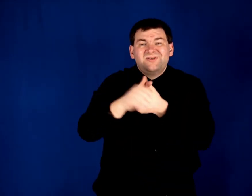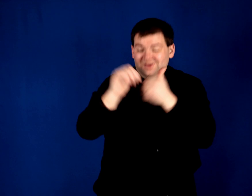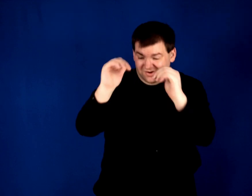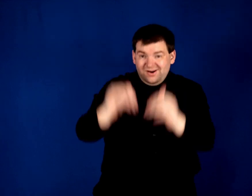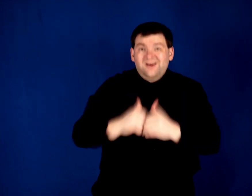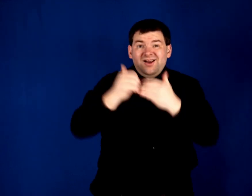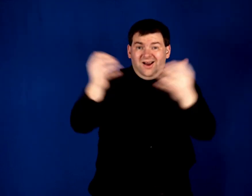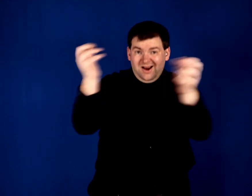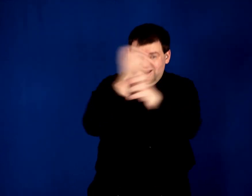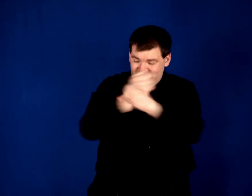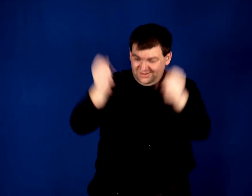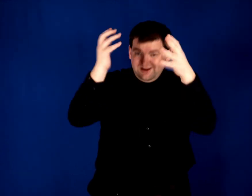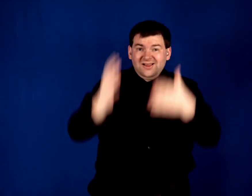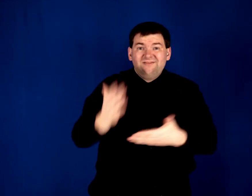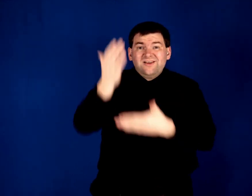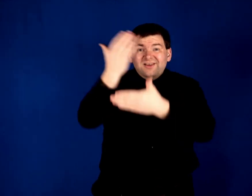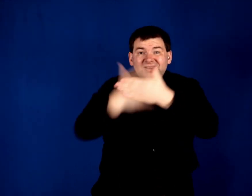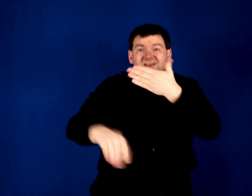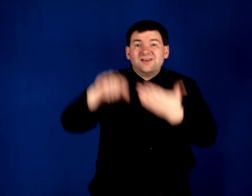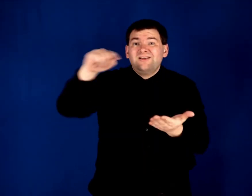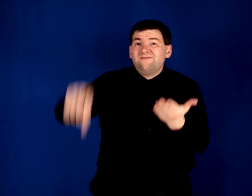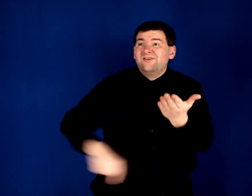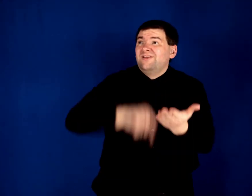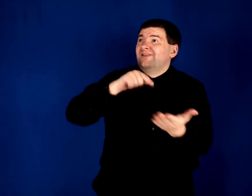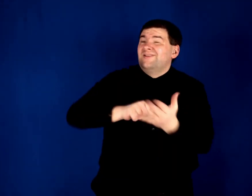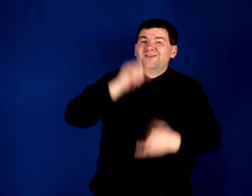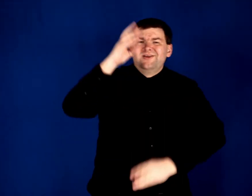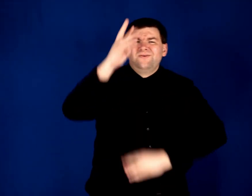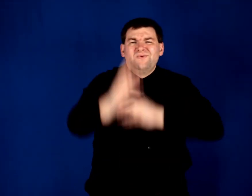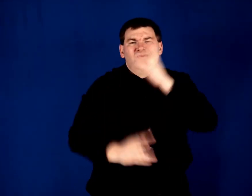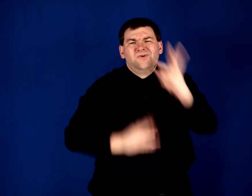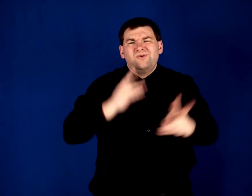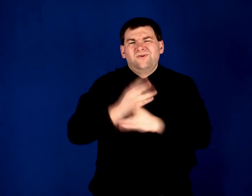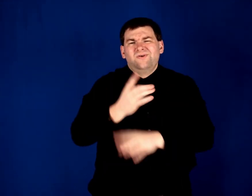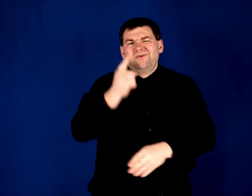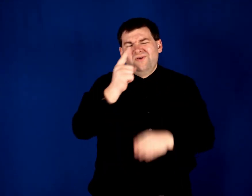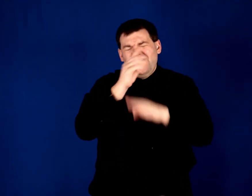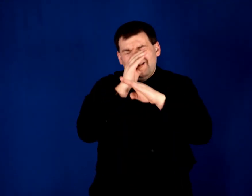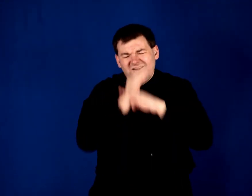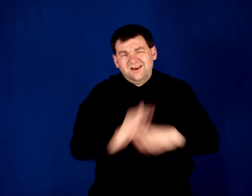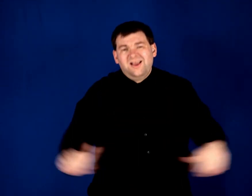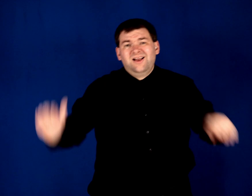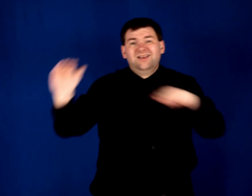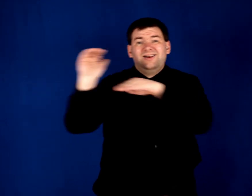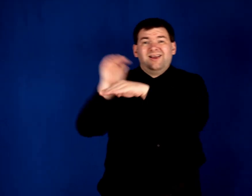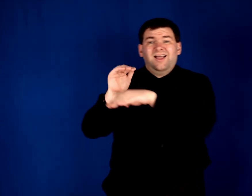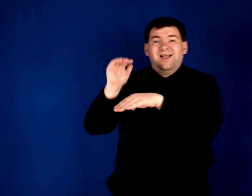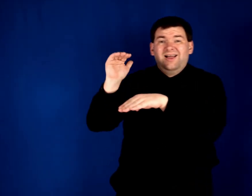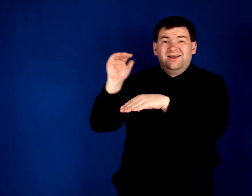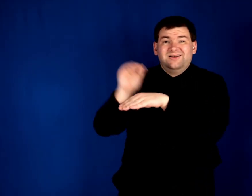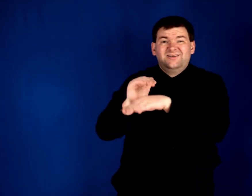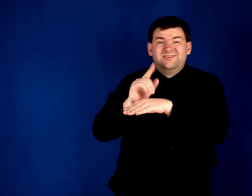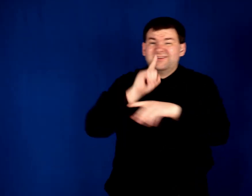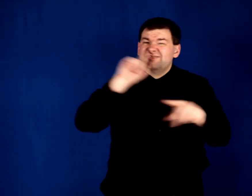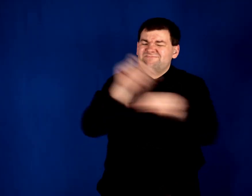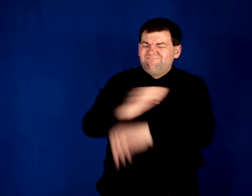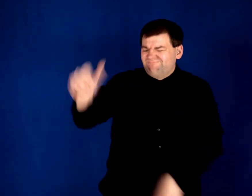How the Savior was delivered Into the world, one silent night It'd be the